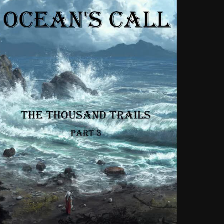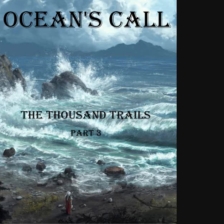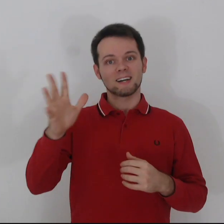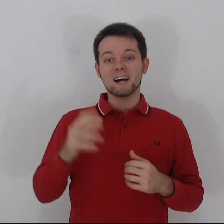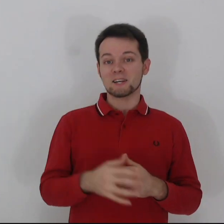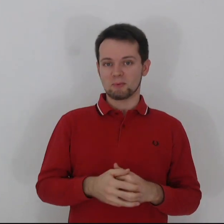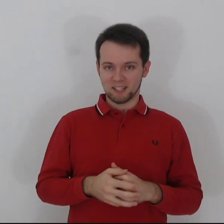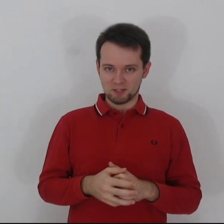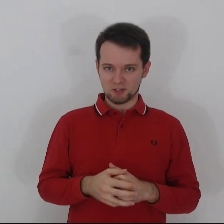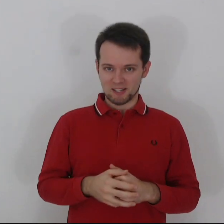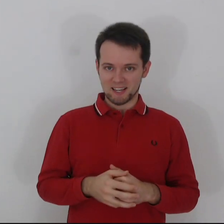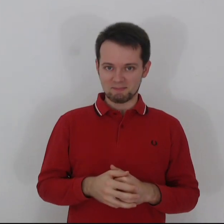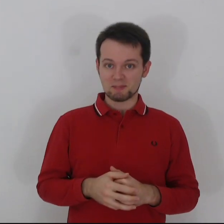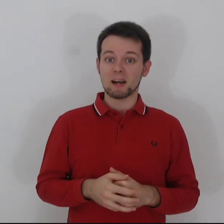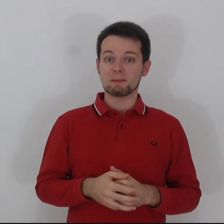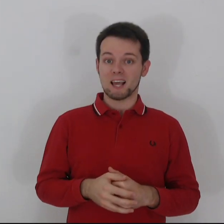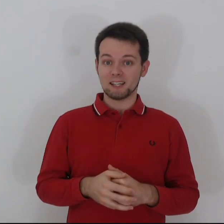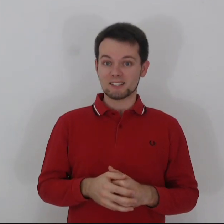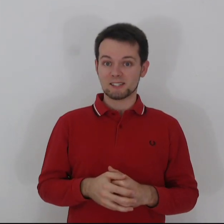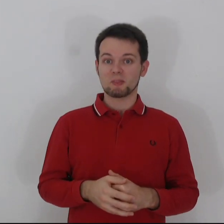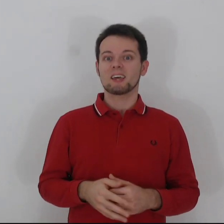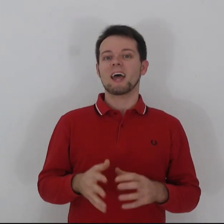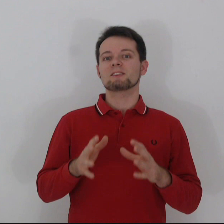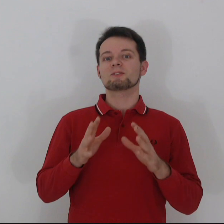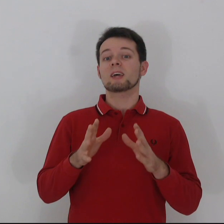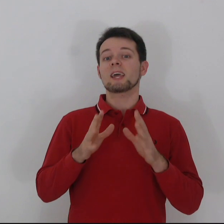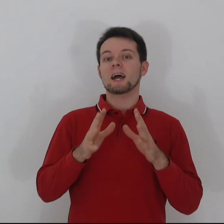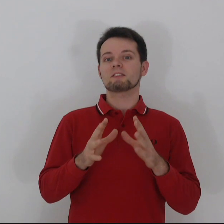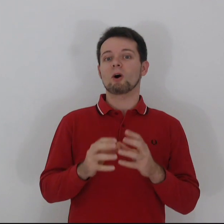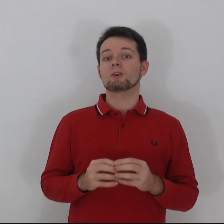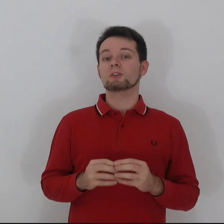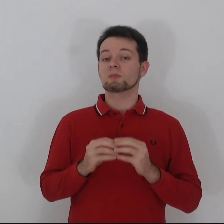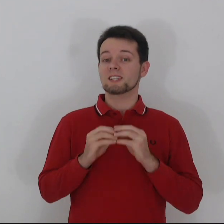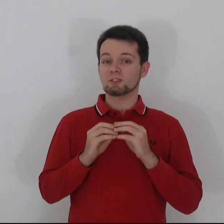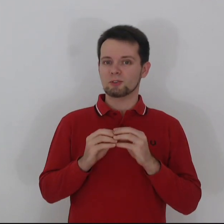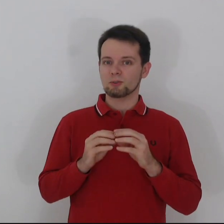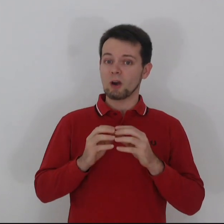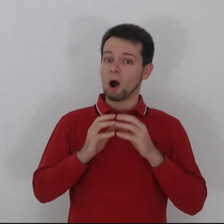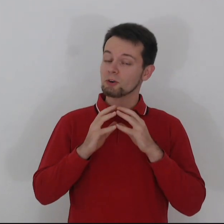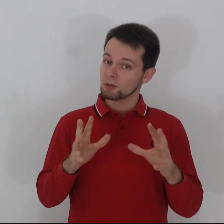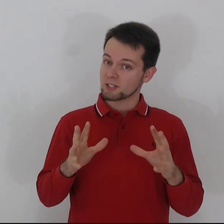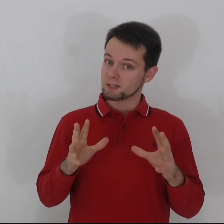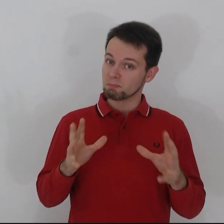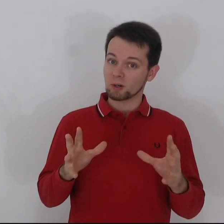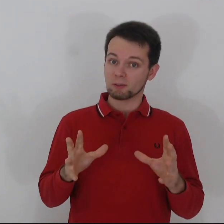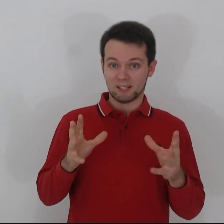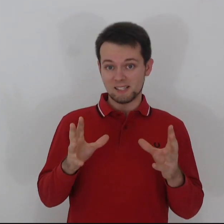Hi, welcome to TrueMouse Games. My name is Alex and today I have the honor to present to you our newest book release,